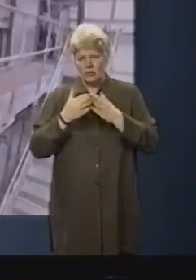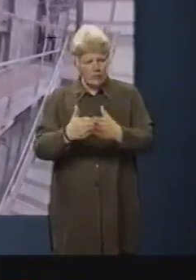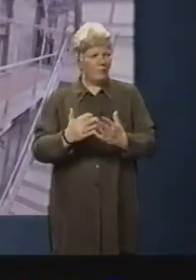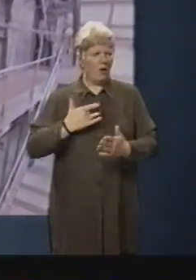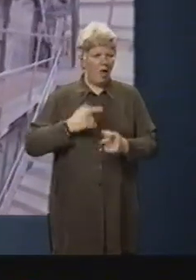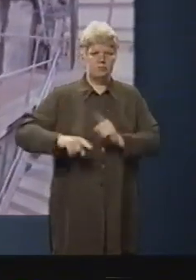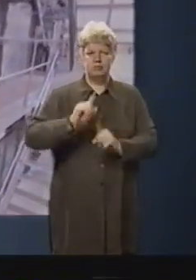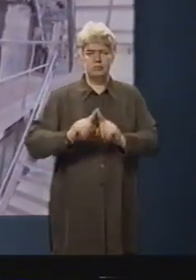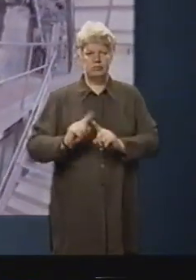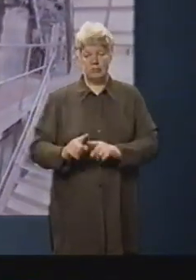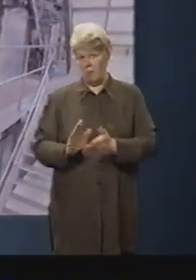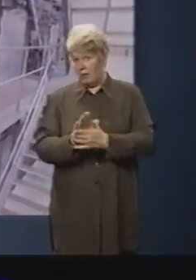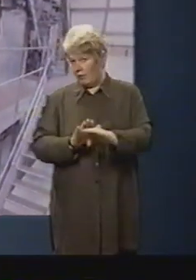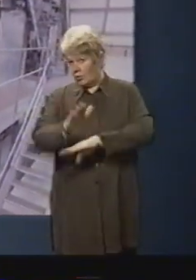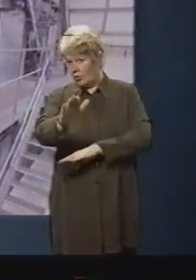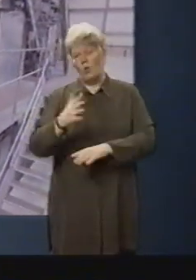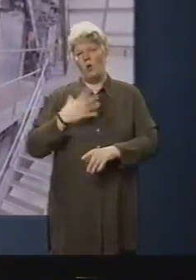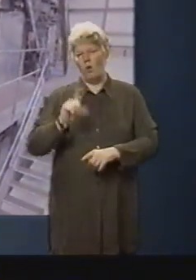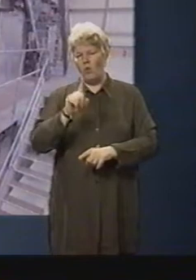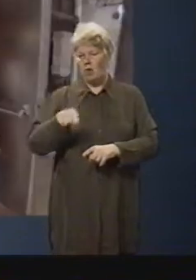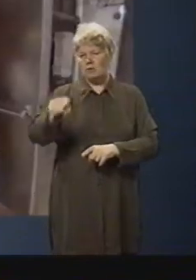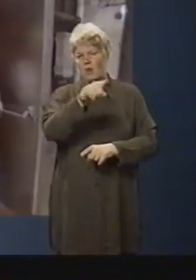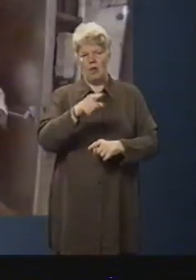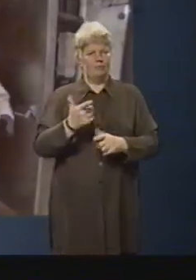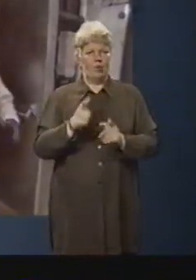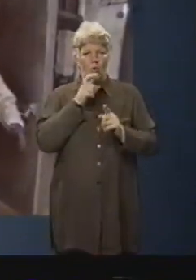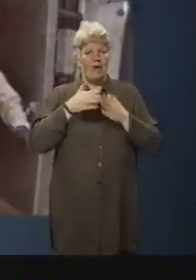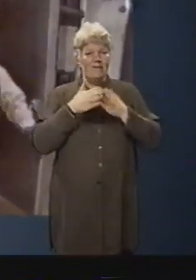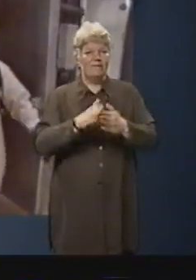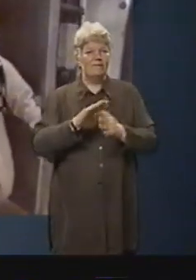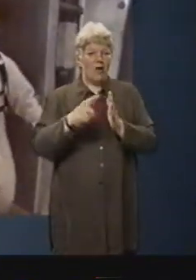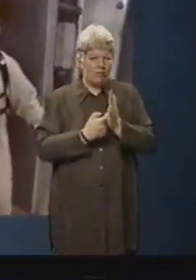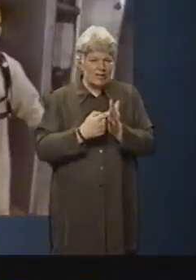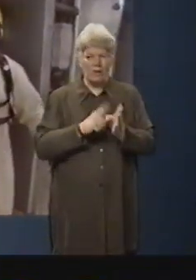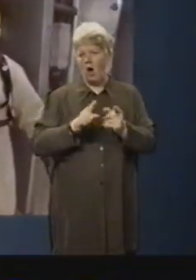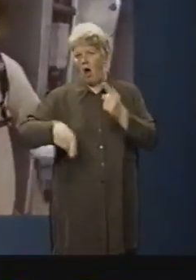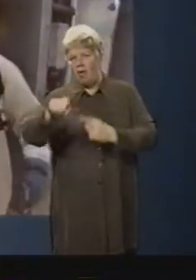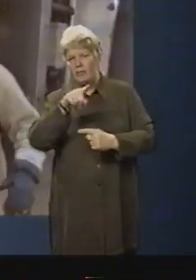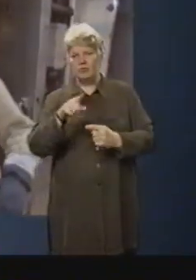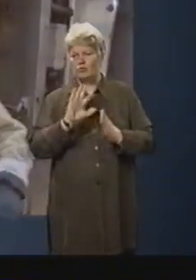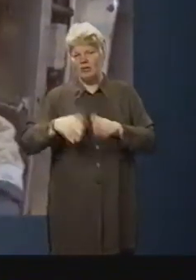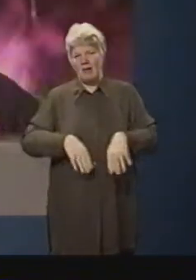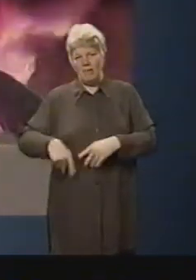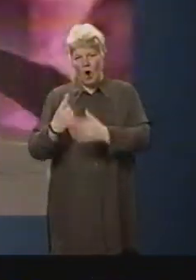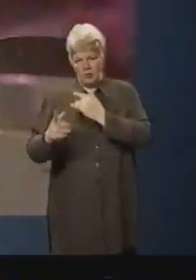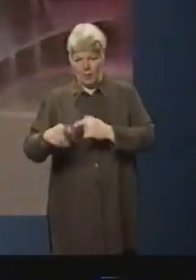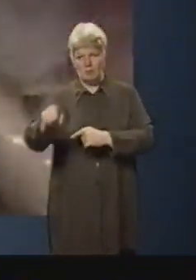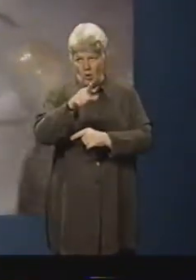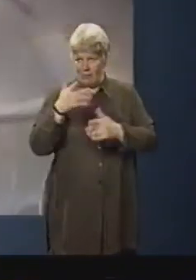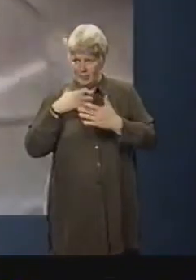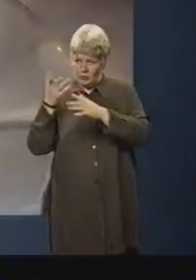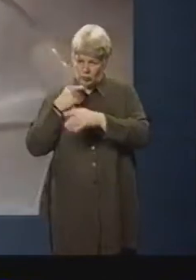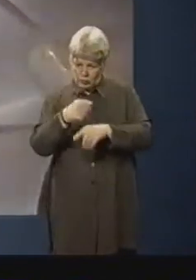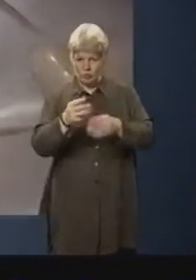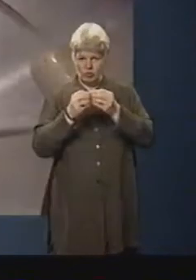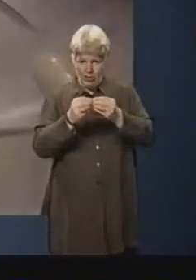The challenge in the future is to train up civilian operators like ferry companies to use this system, making it safer for the rest of